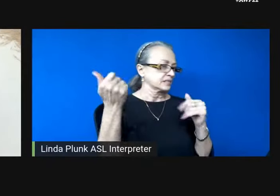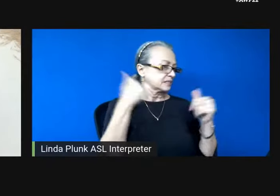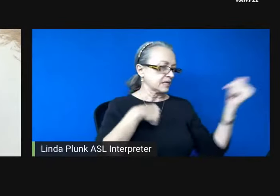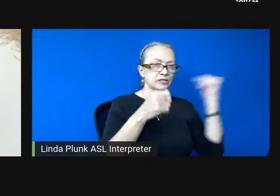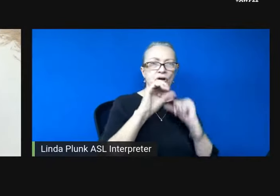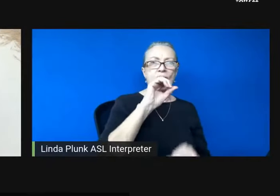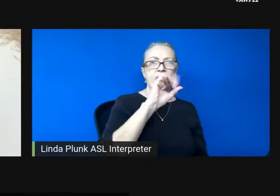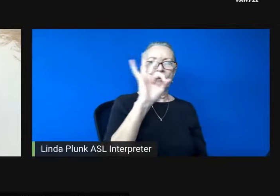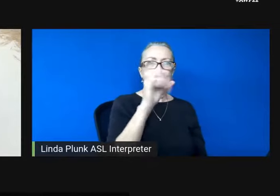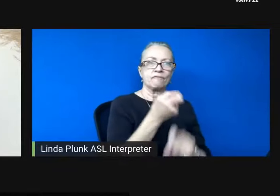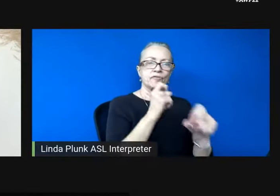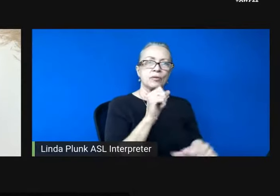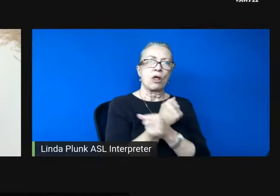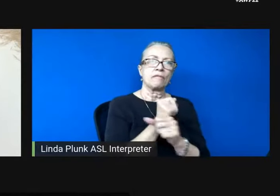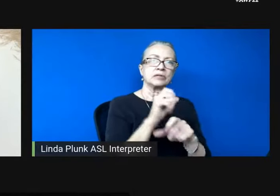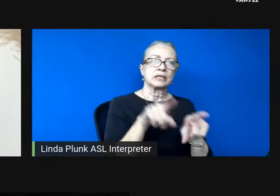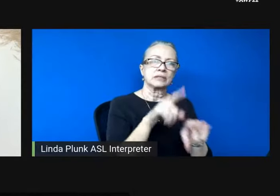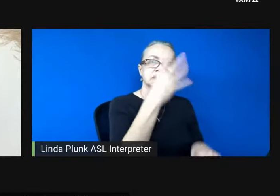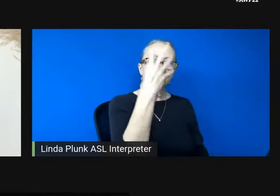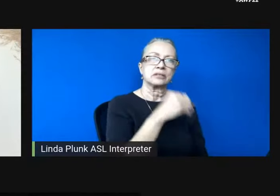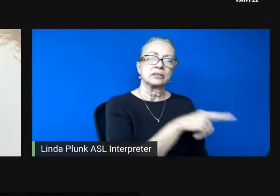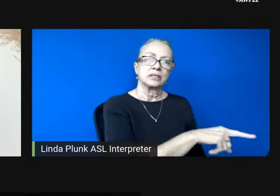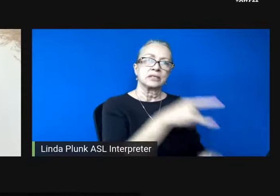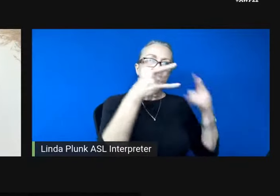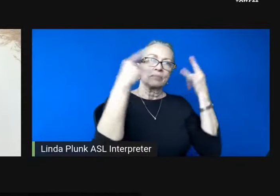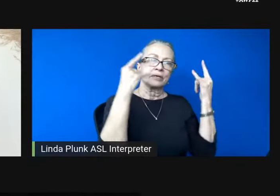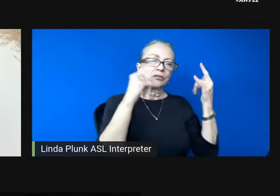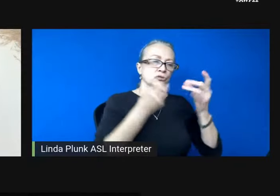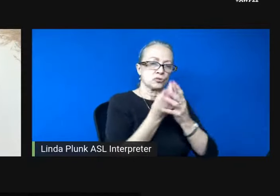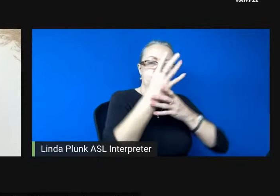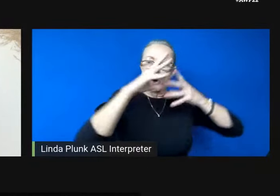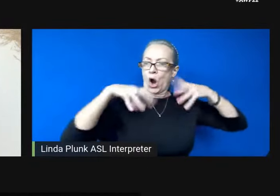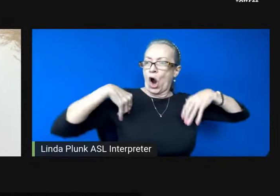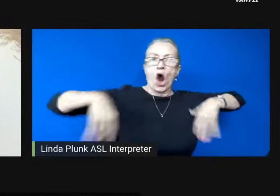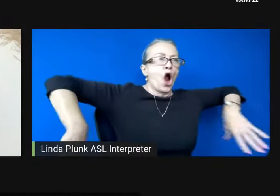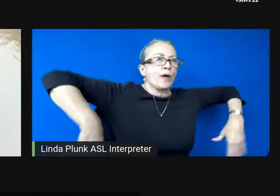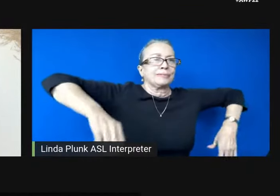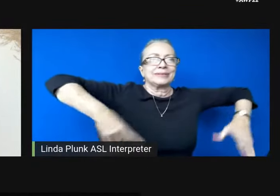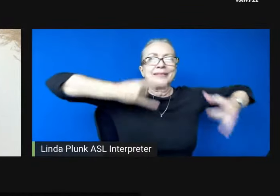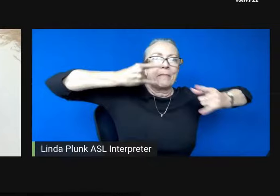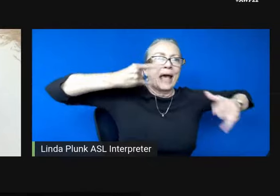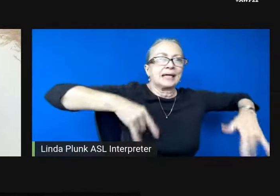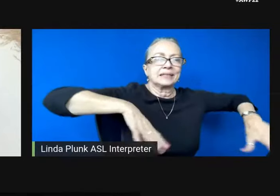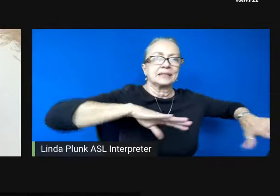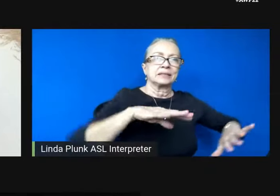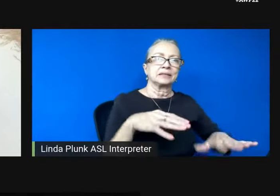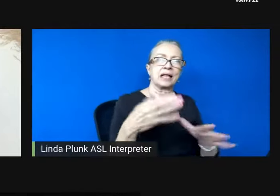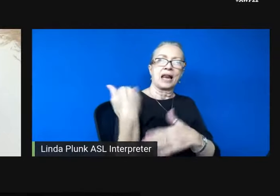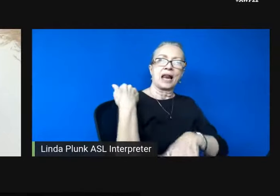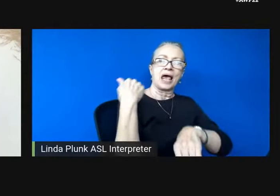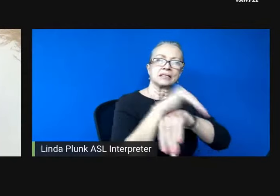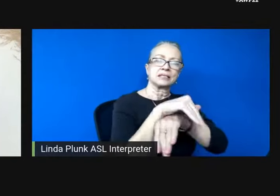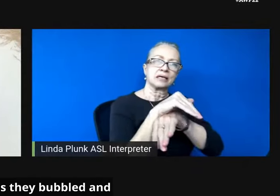the masks grew limbs and danced so last night to the fire plank